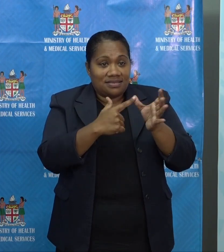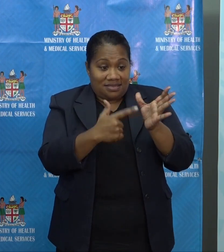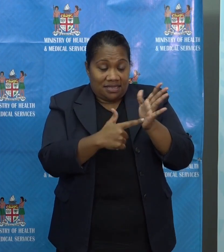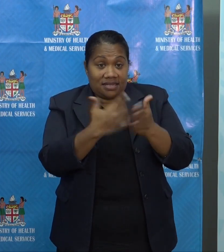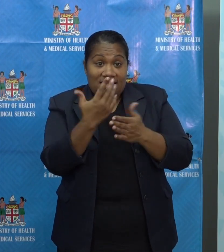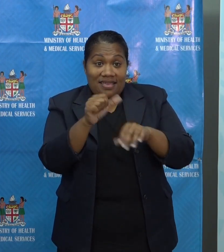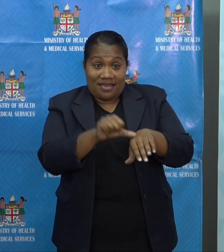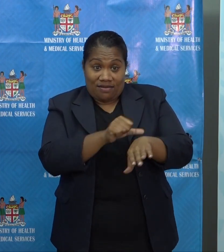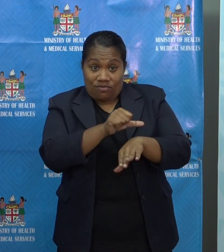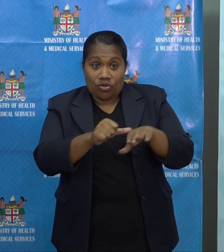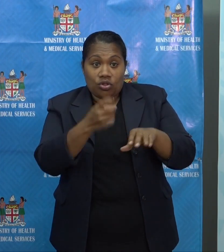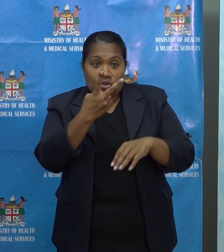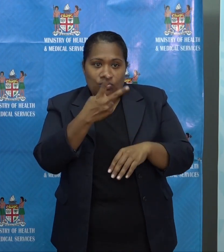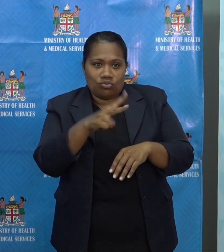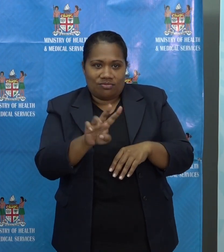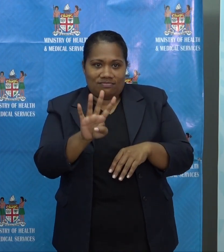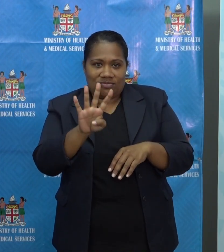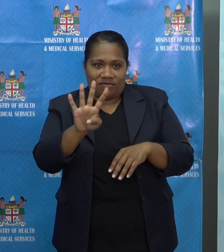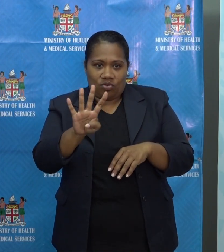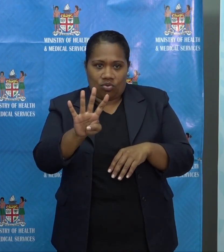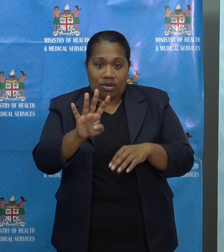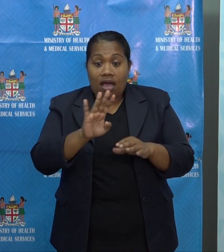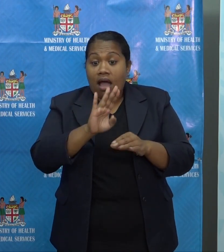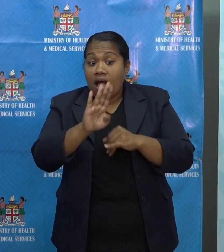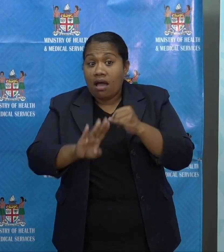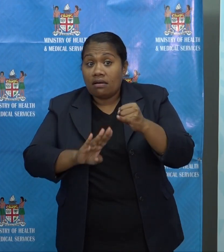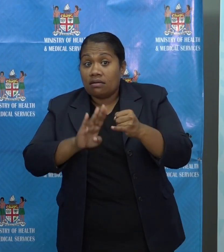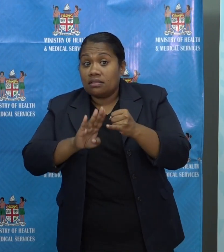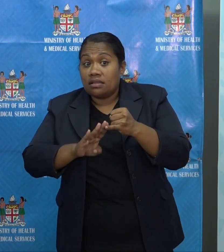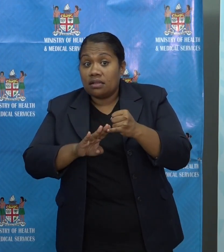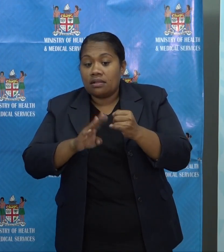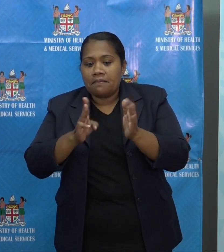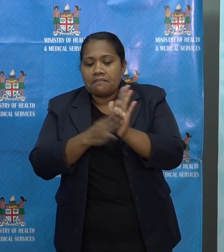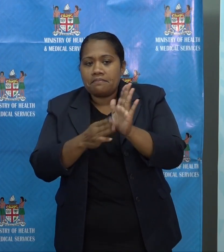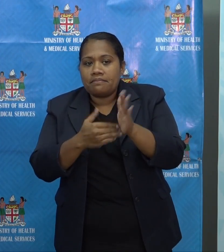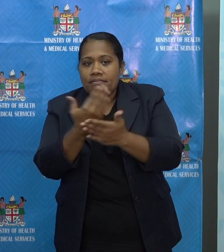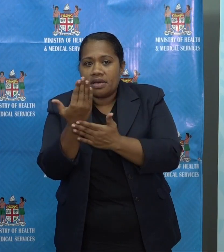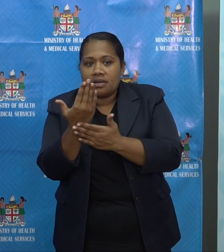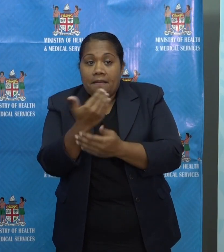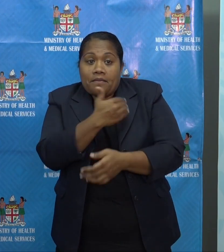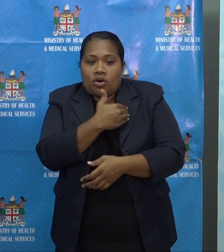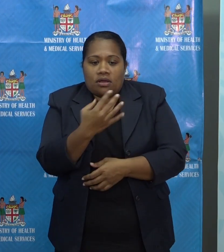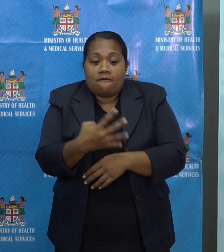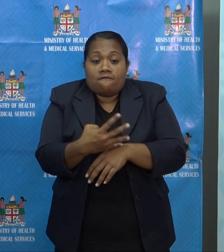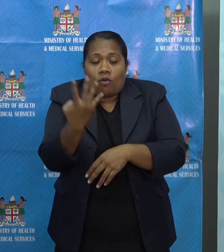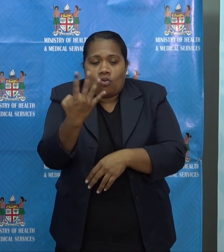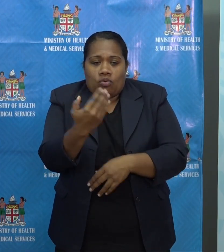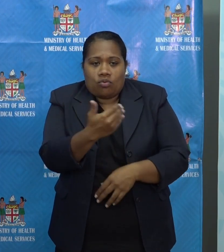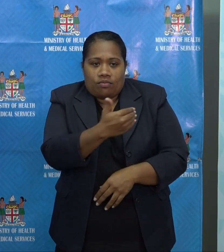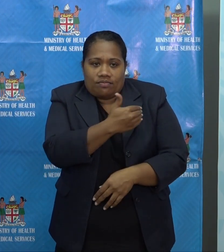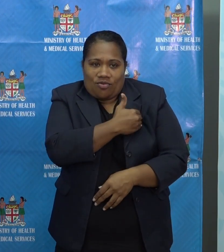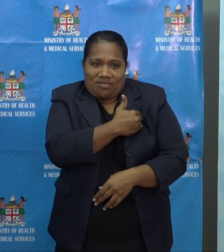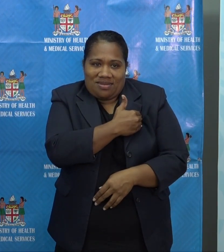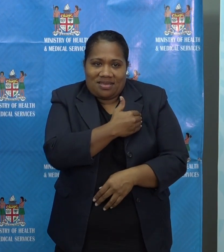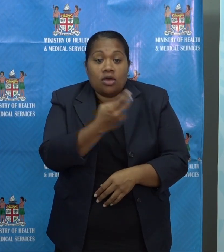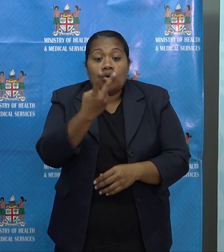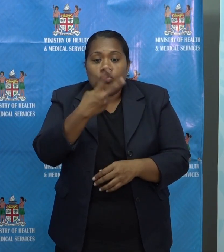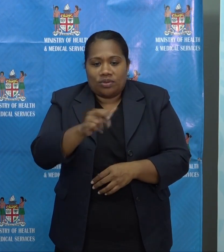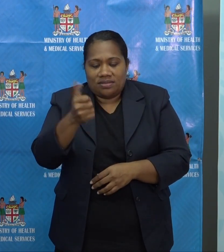hours, until Monday morning, at 0400 hours, the 26th of April.